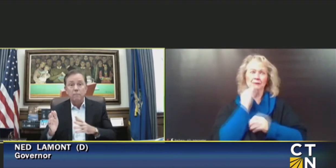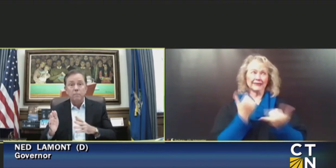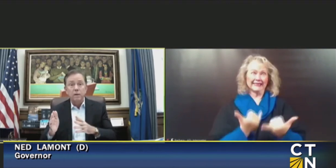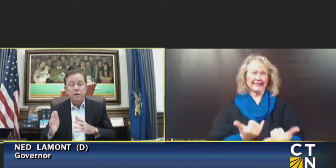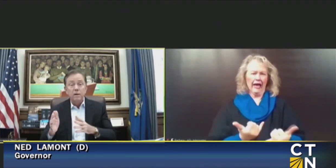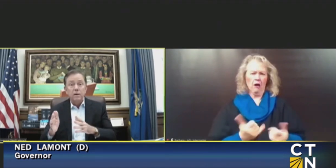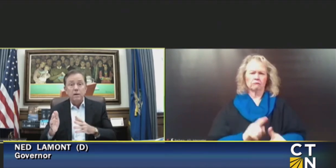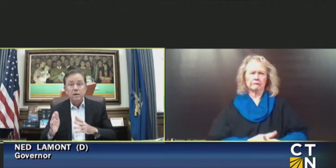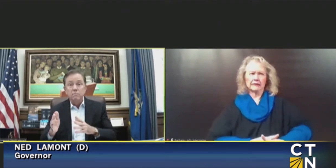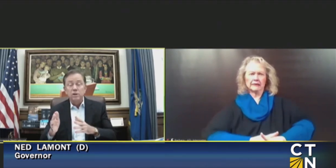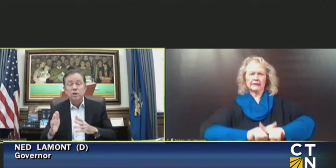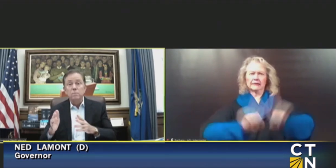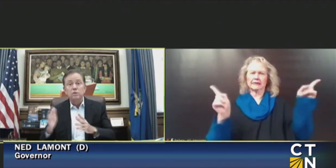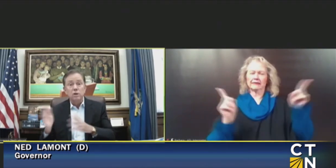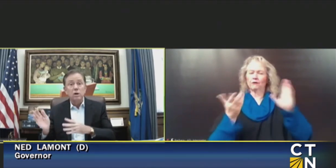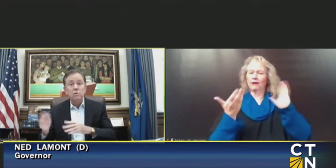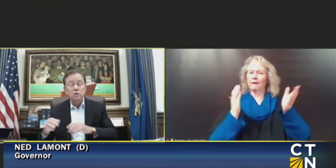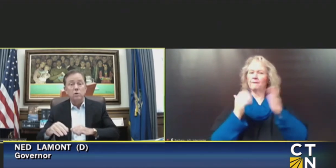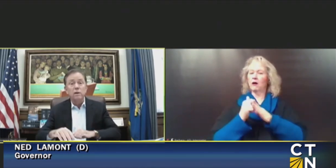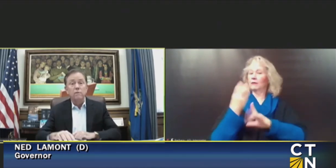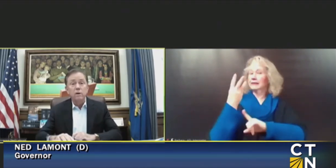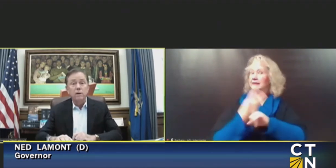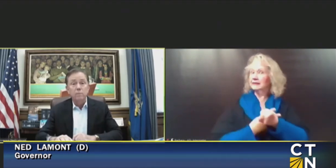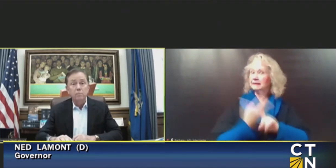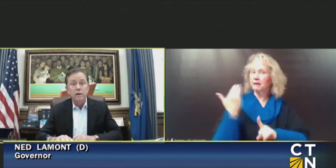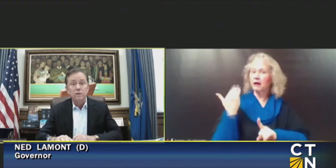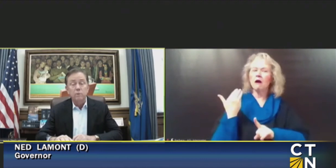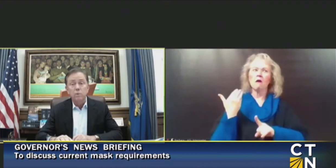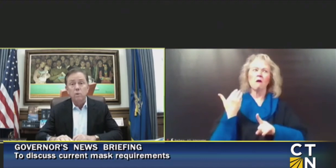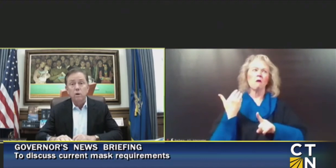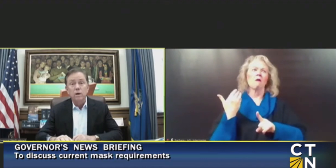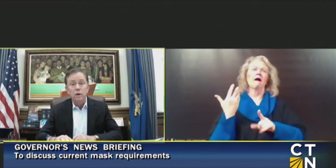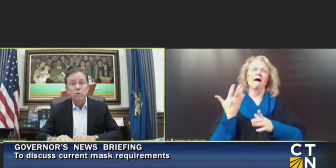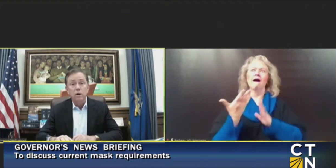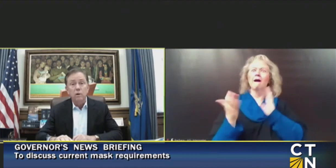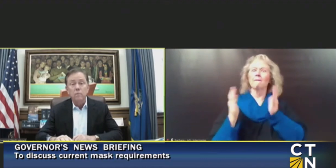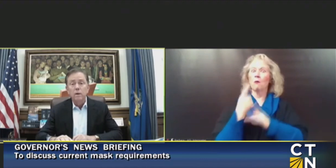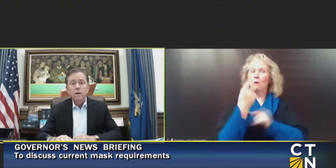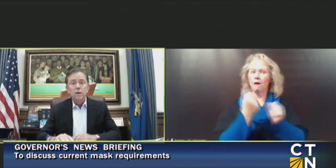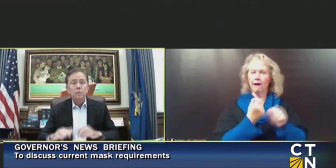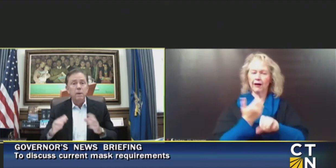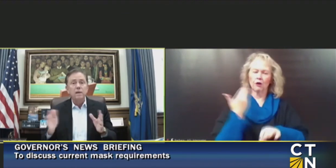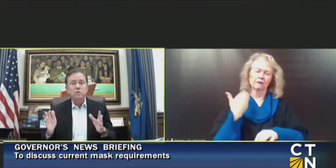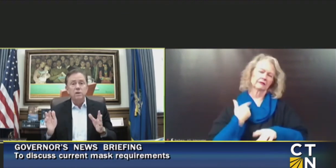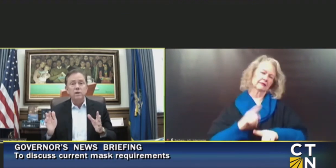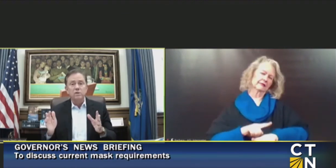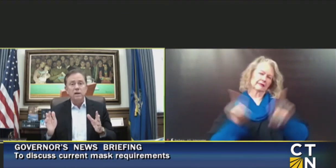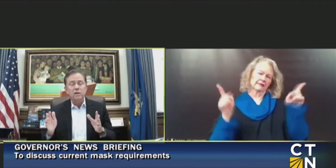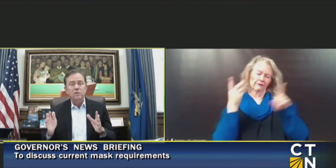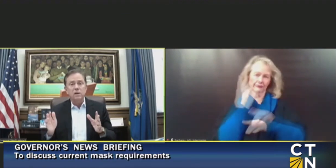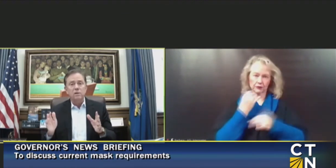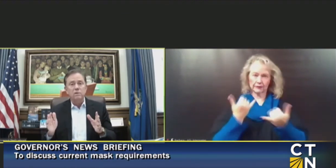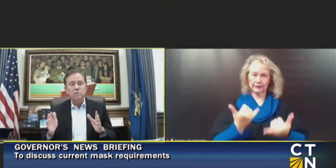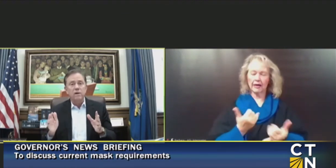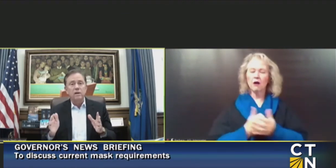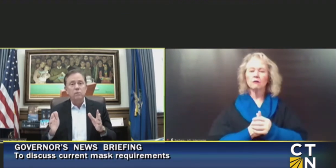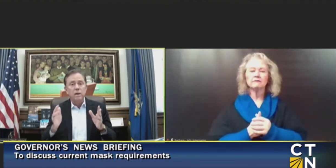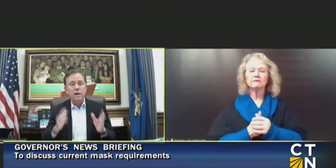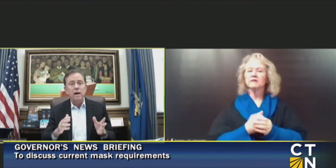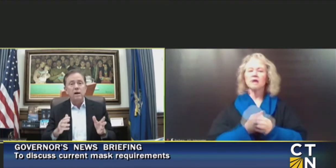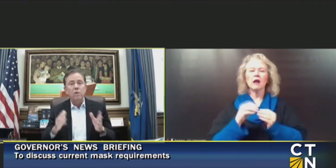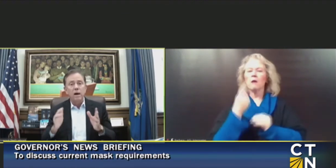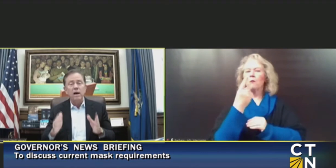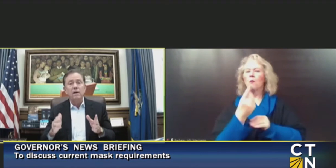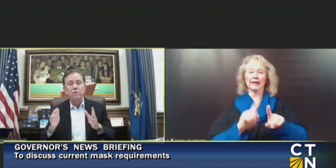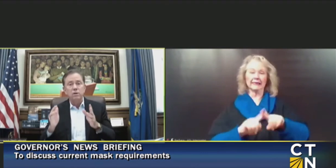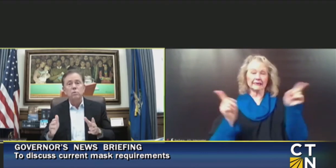six months ago, certainly a very different place than we were a year ago. The biggest difference I can tell you is the fact that